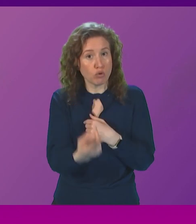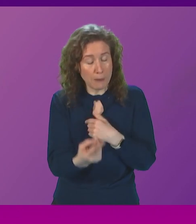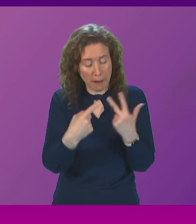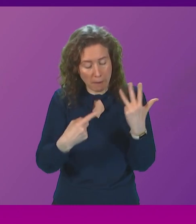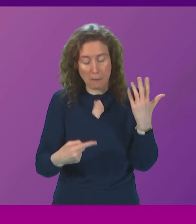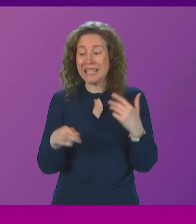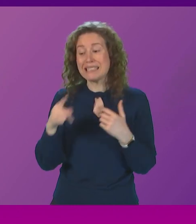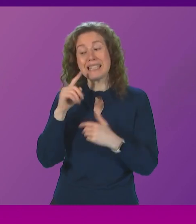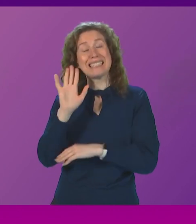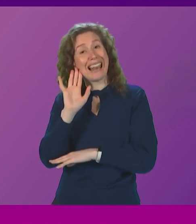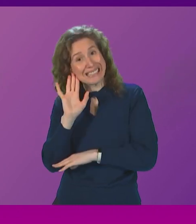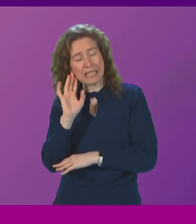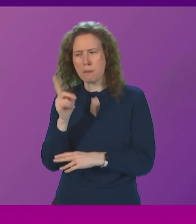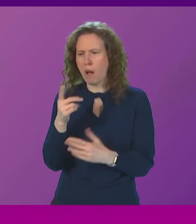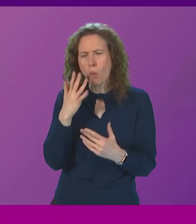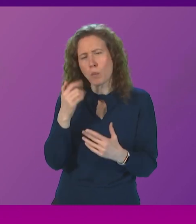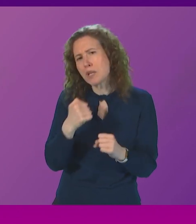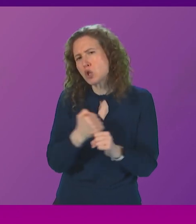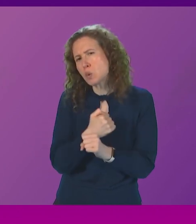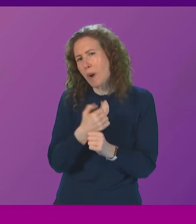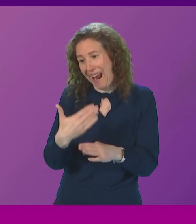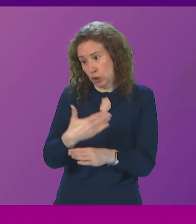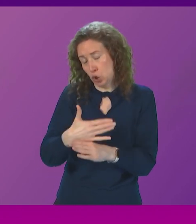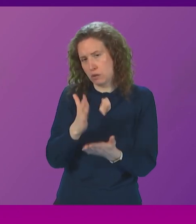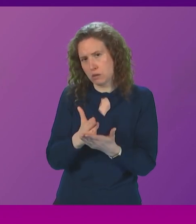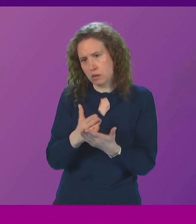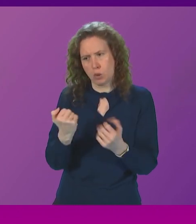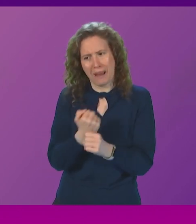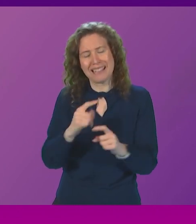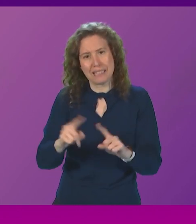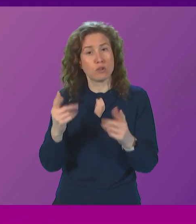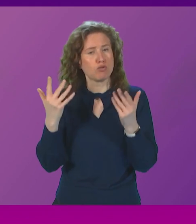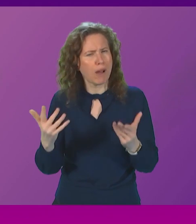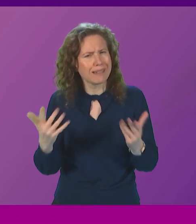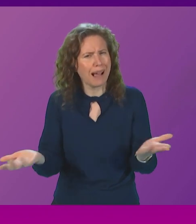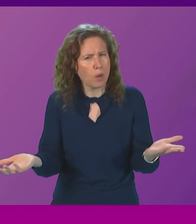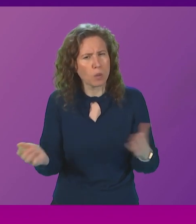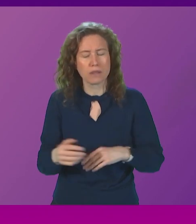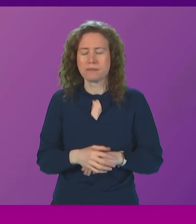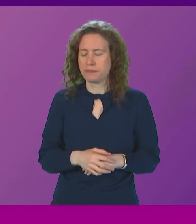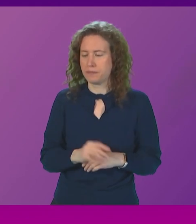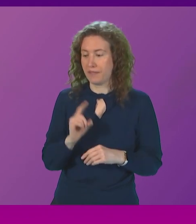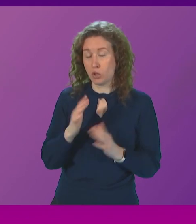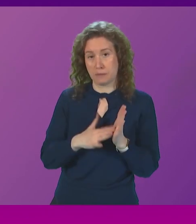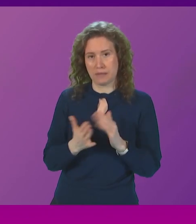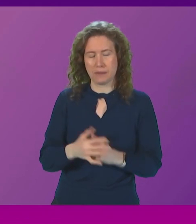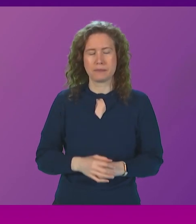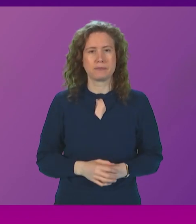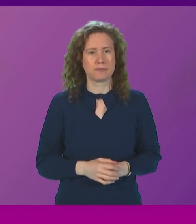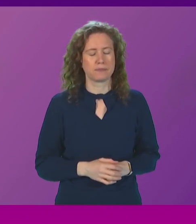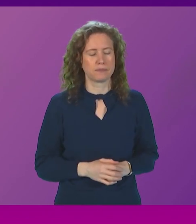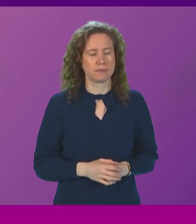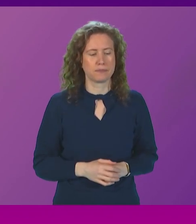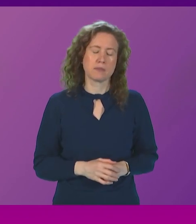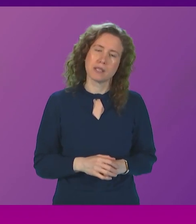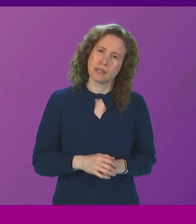he is listening so when is he going to get on and take action in these areas to make a real difference right now First Minister The difficulty